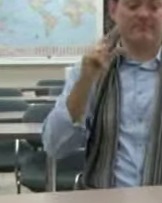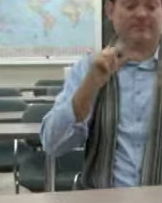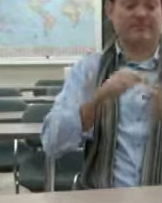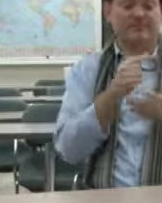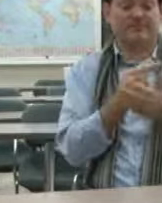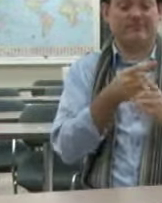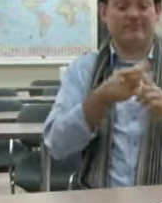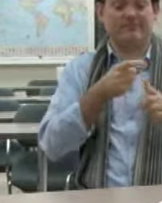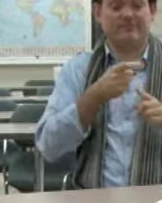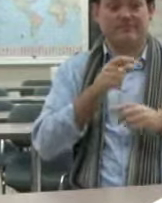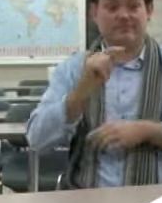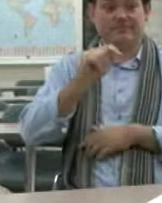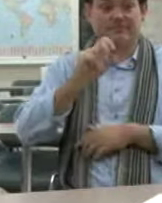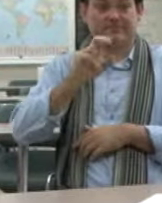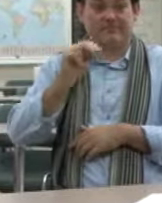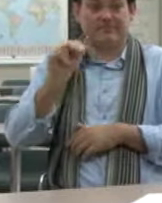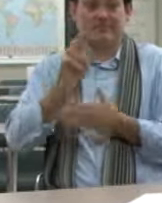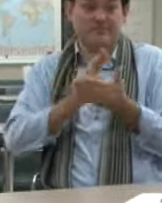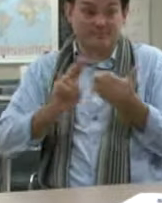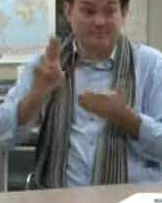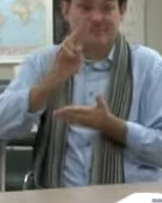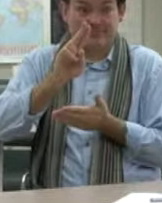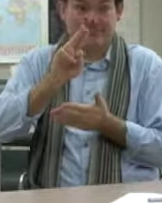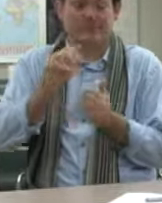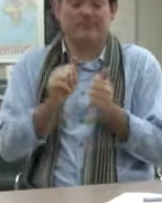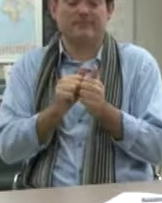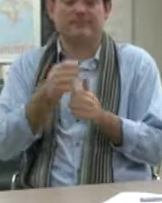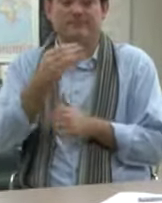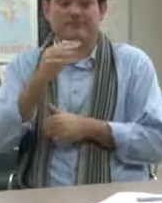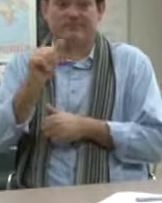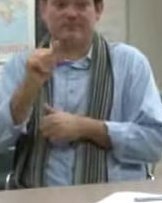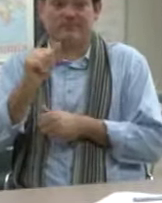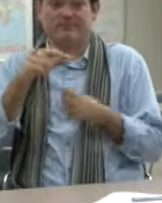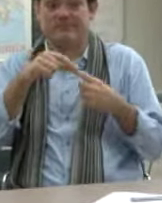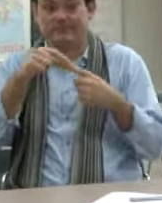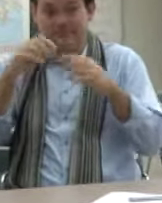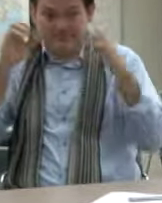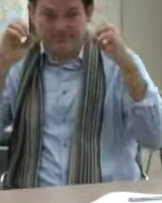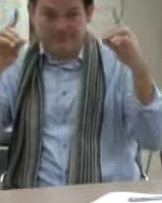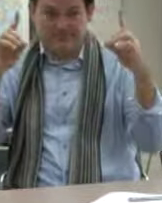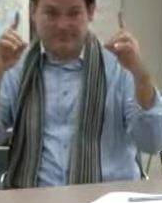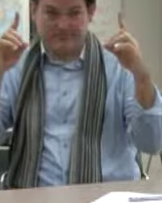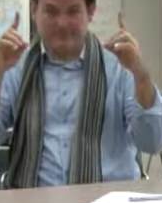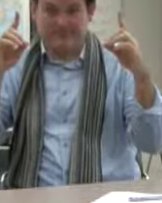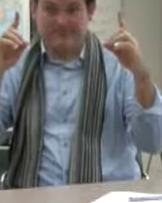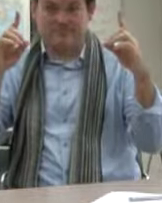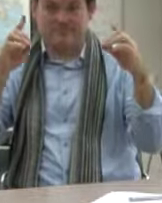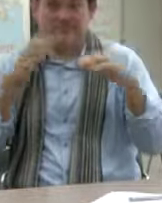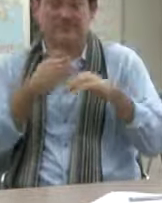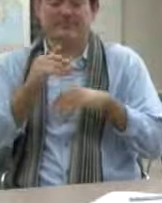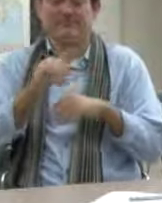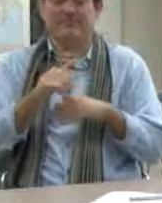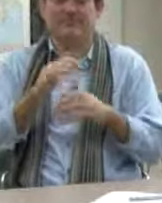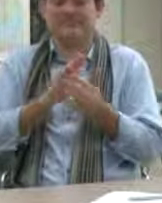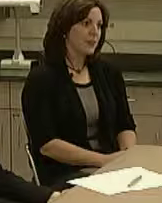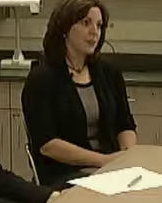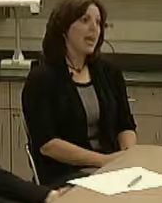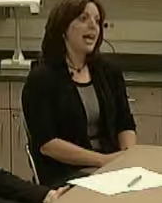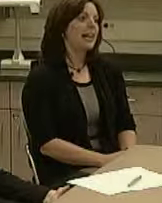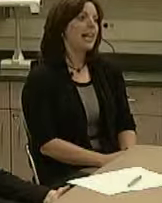major. And then finally, I did end up graduating from Tennessee University with my master's in special education. And then